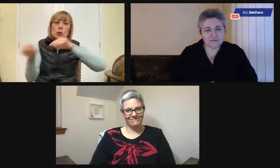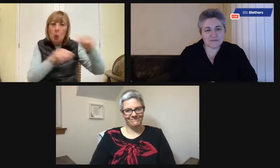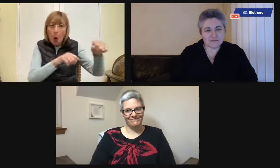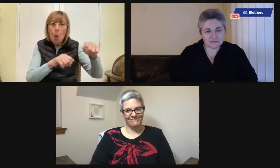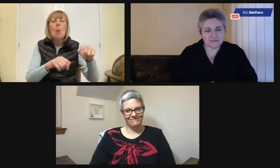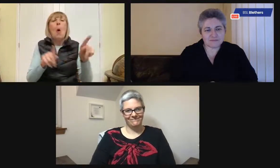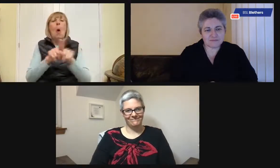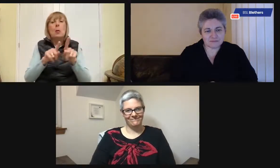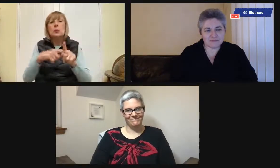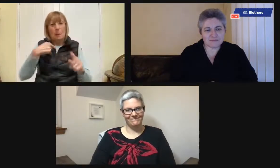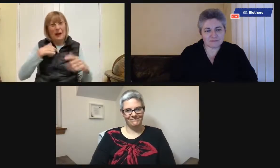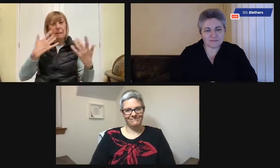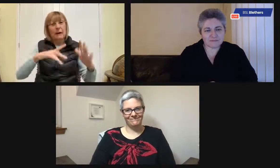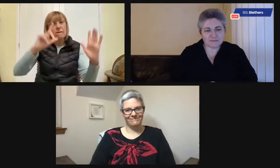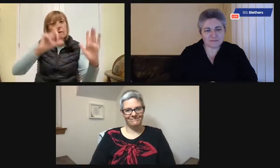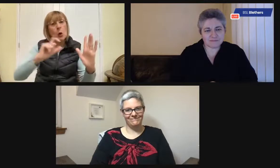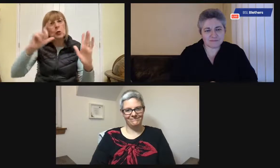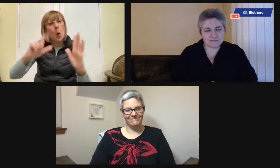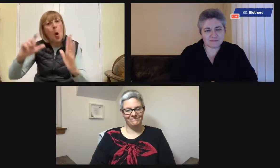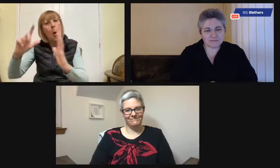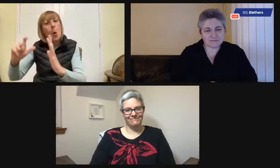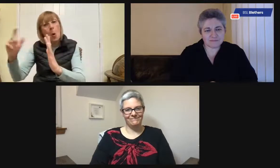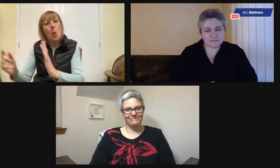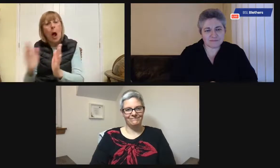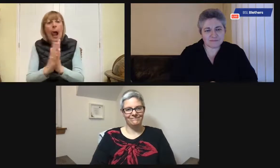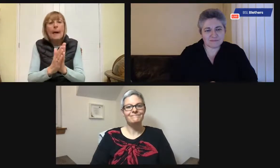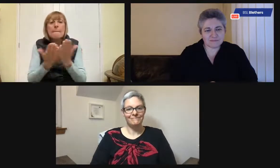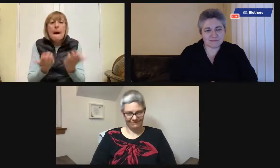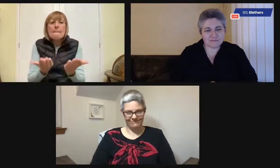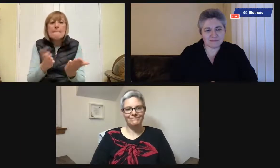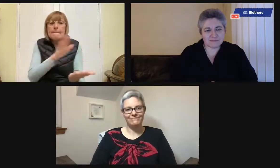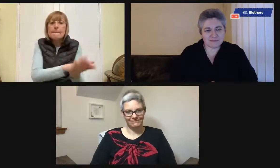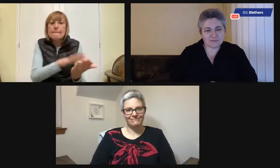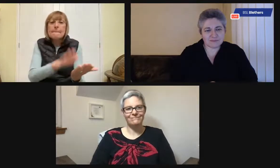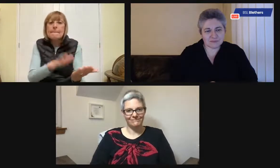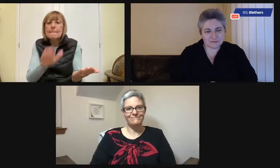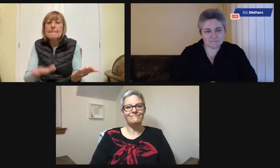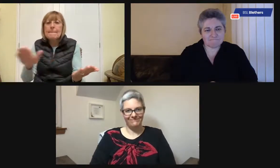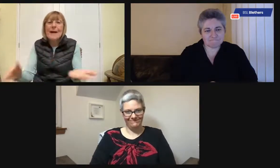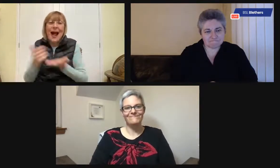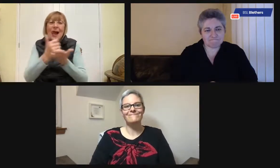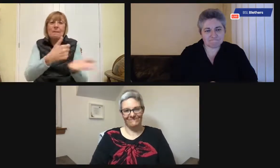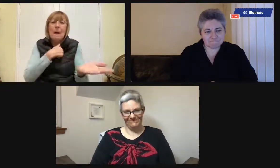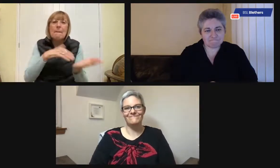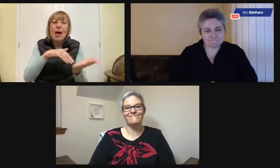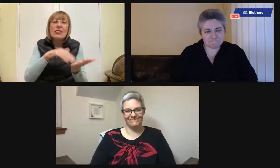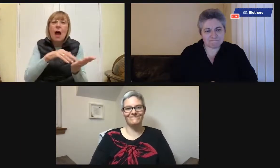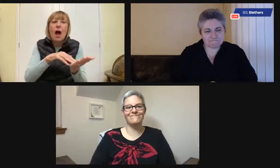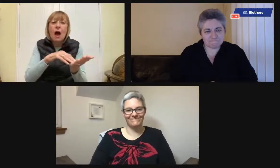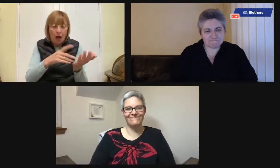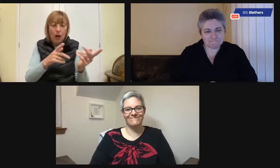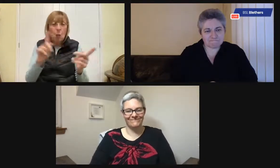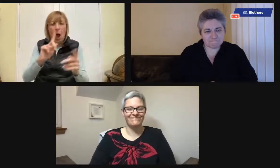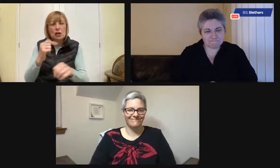wear? And so we do like a little bit of a fashion show. And eventually we also took photographs and put them in an album.